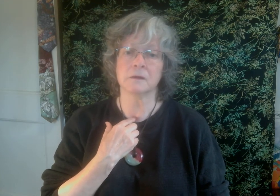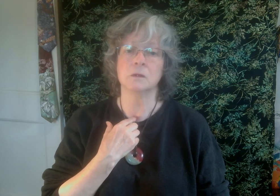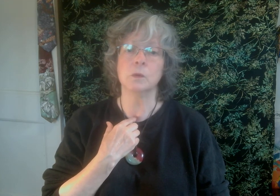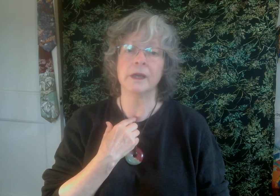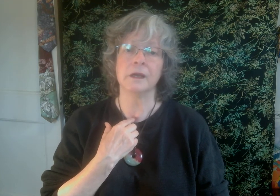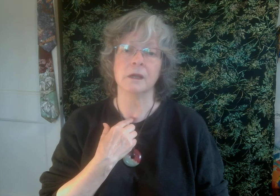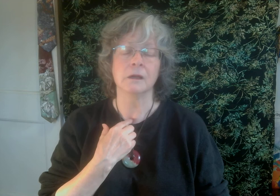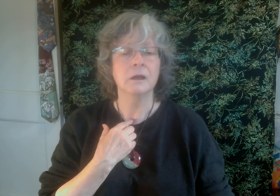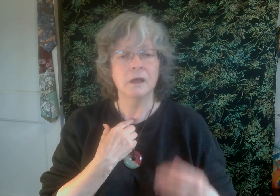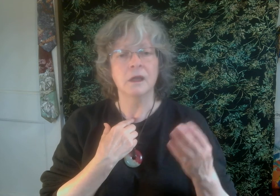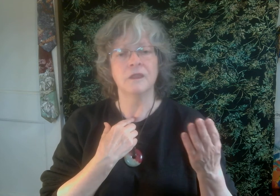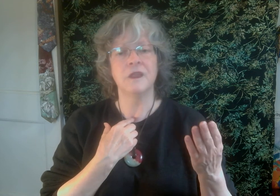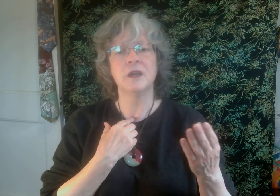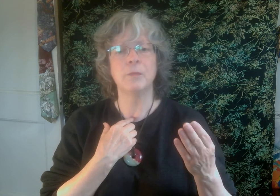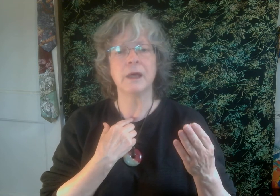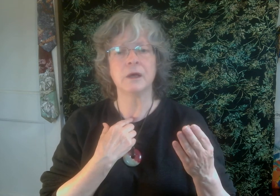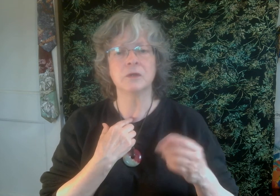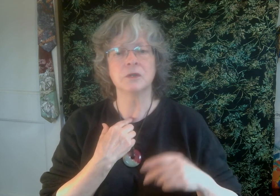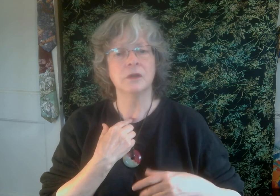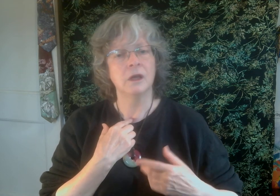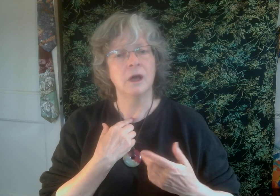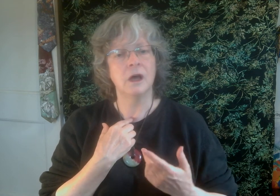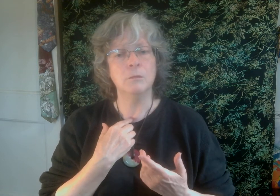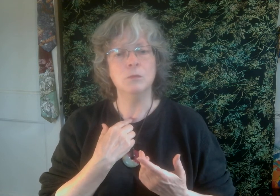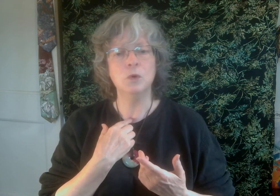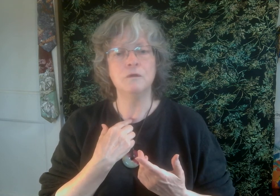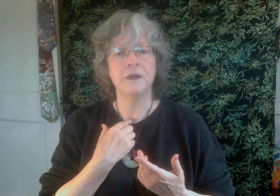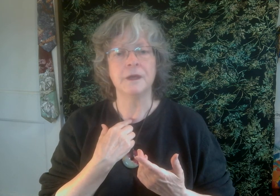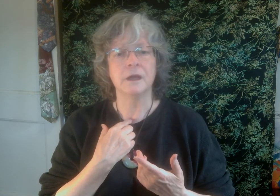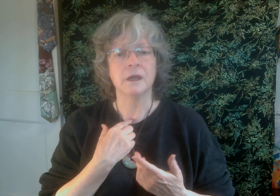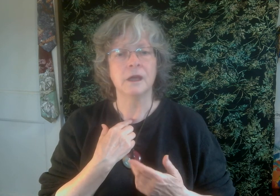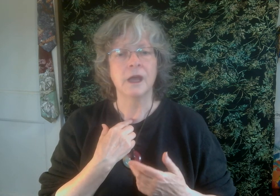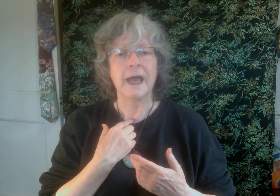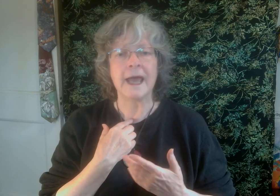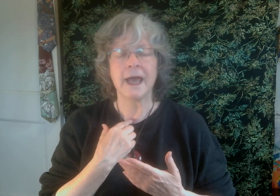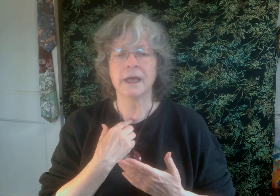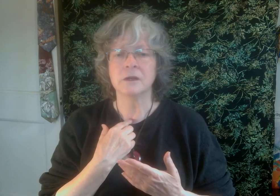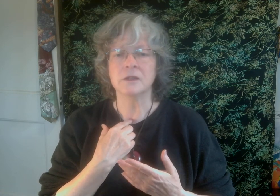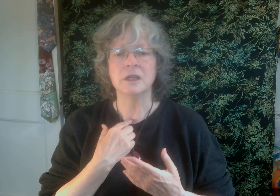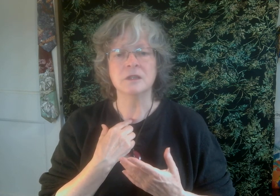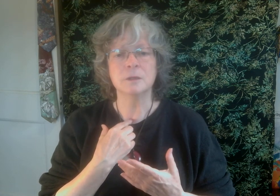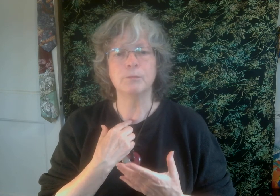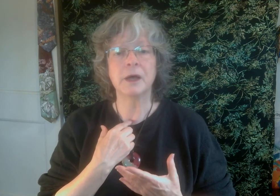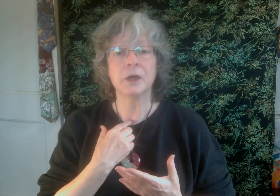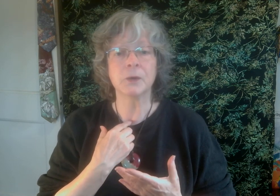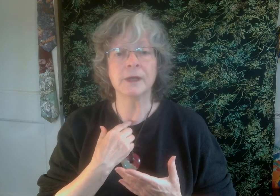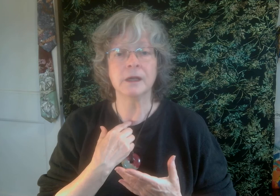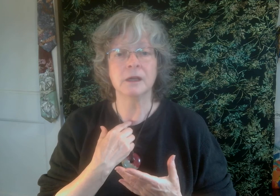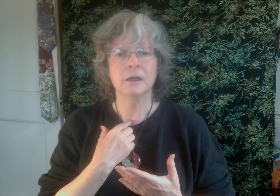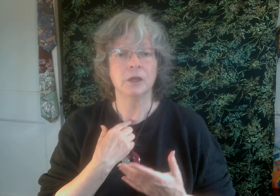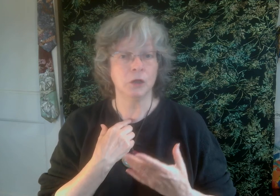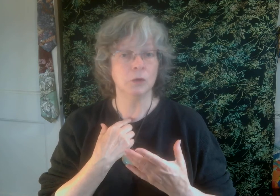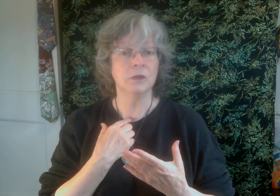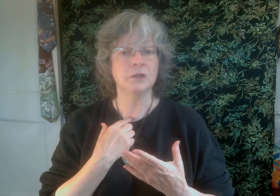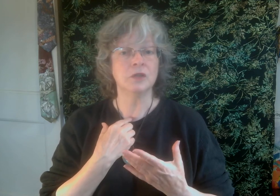away. Think about a moving and inspiring eulogy.